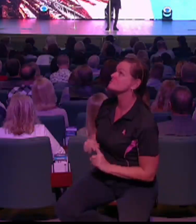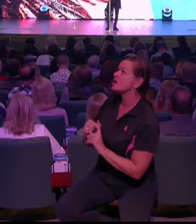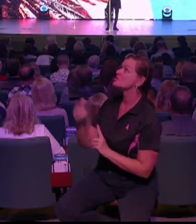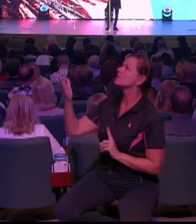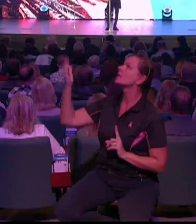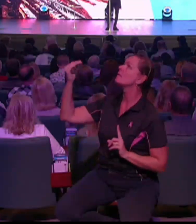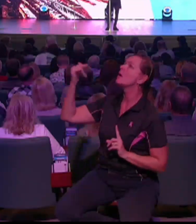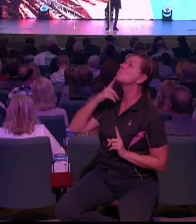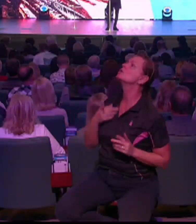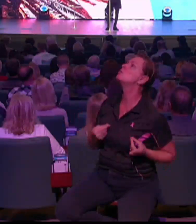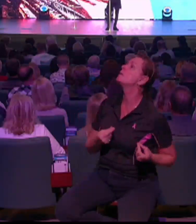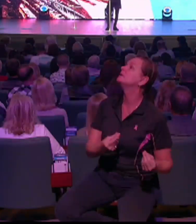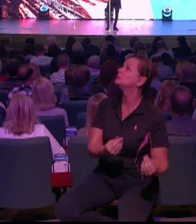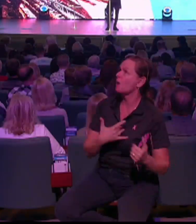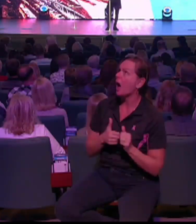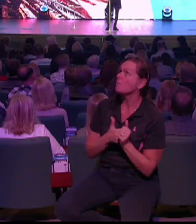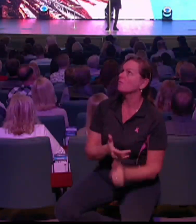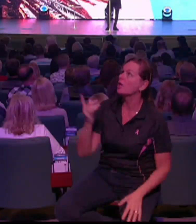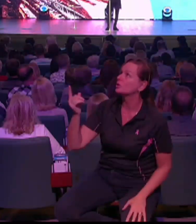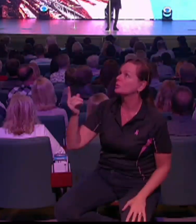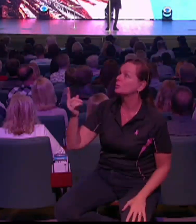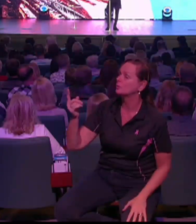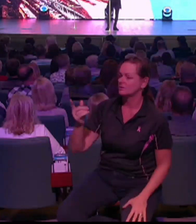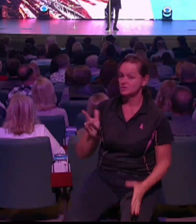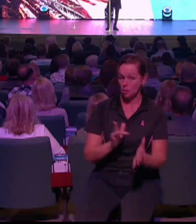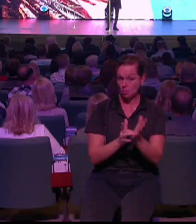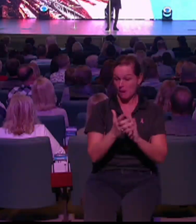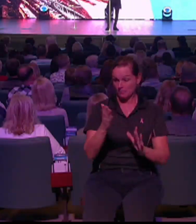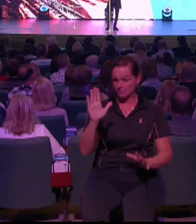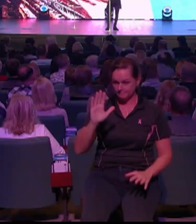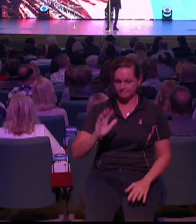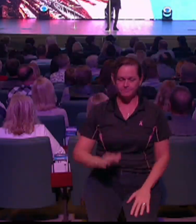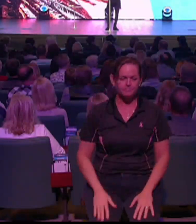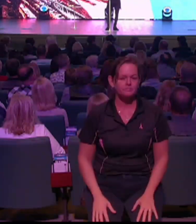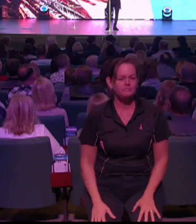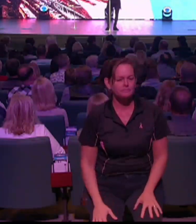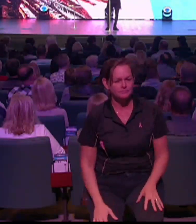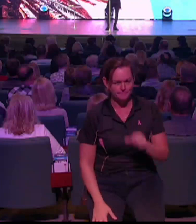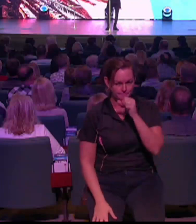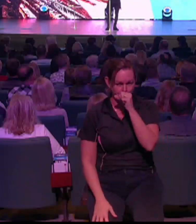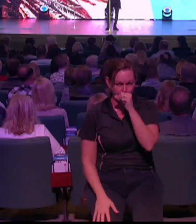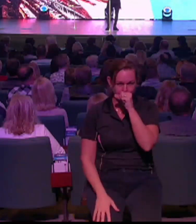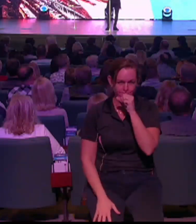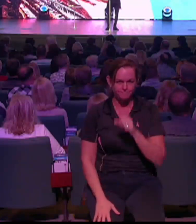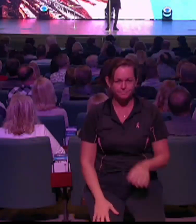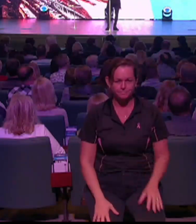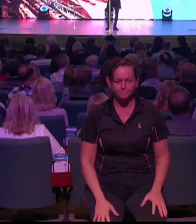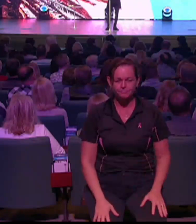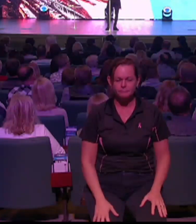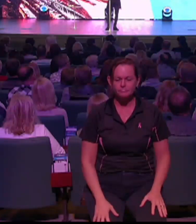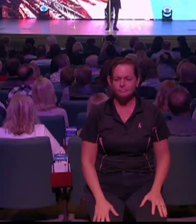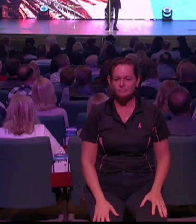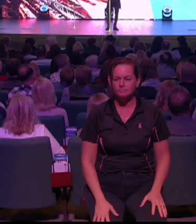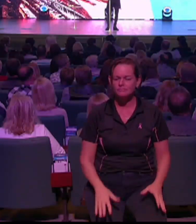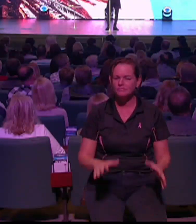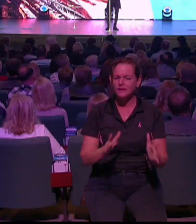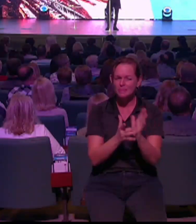Caesarea Philippi, he asked his disciples, What are people saying about who the Son of Man is? They replied,